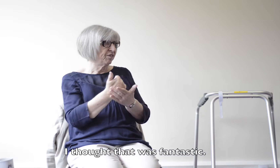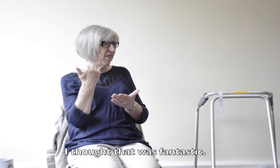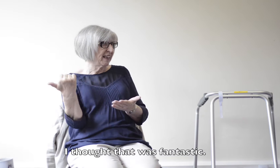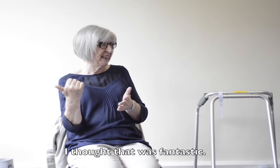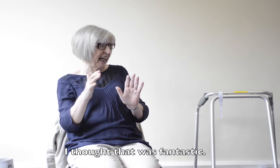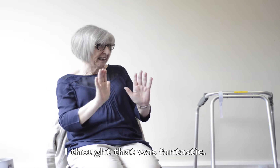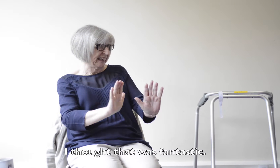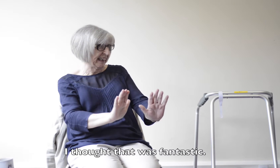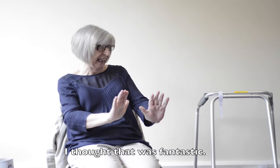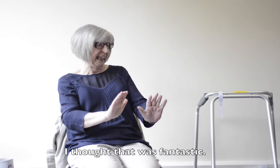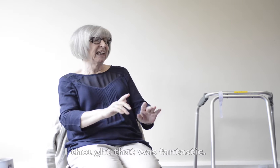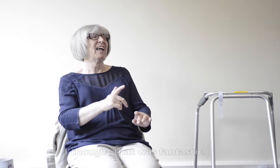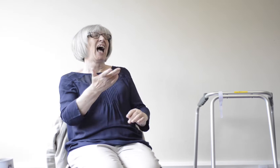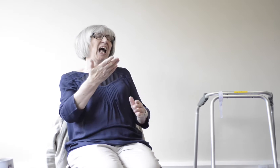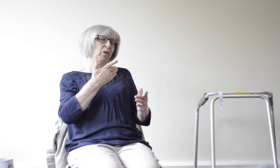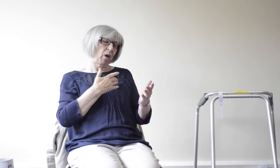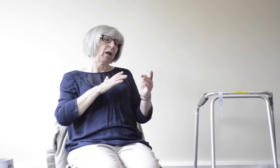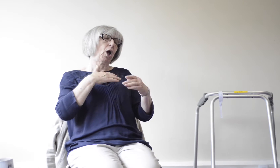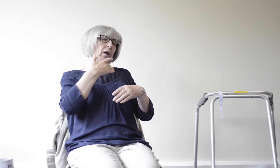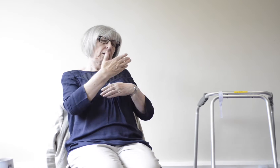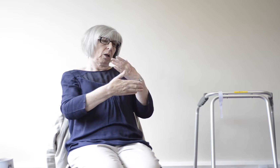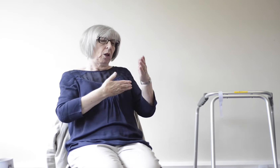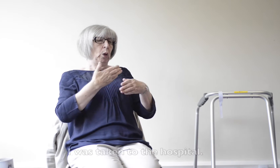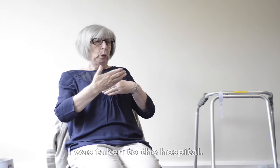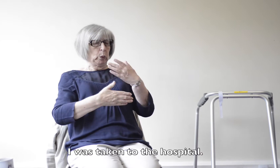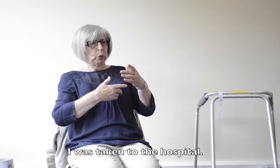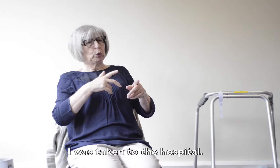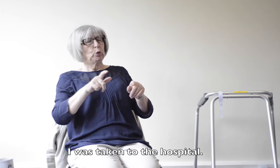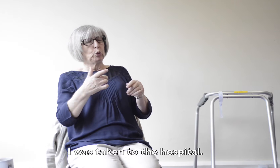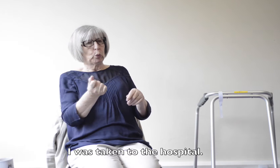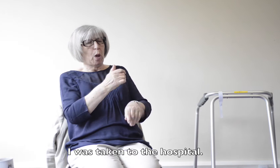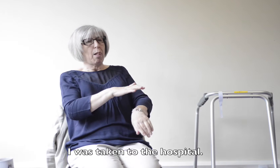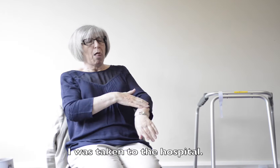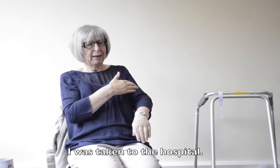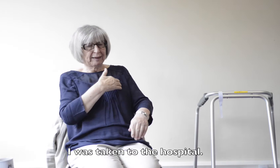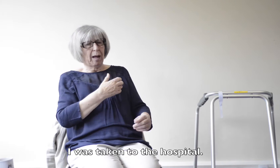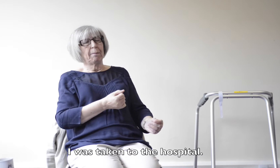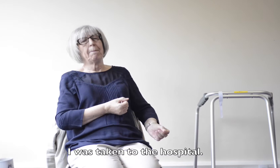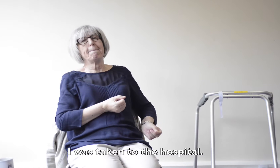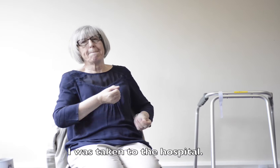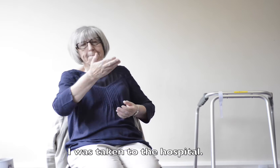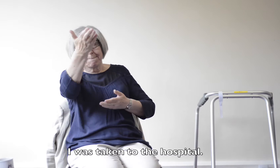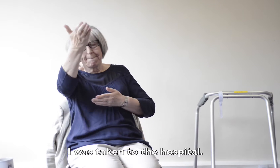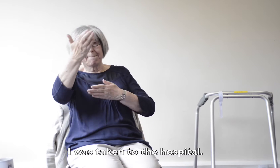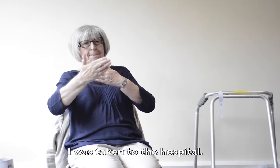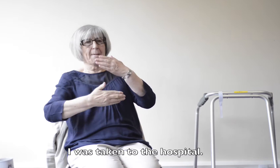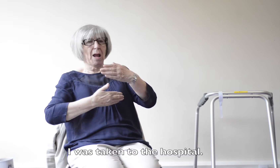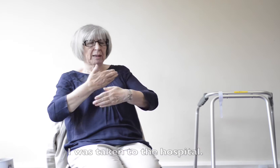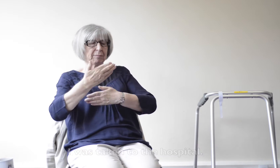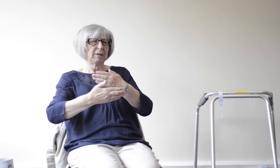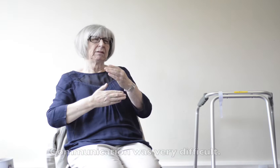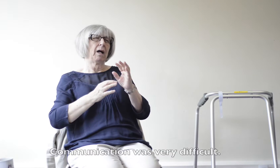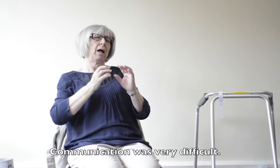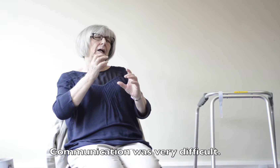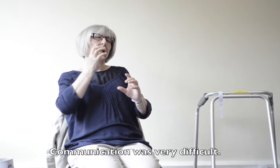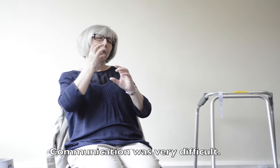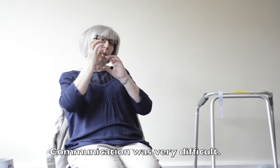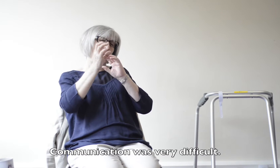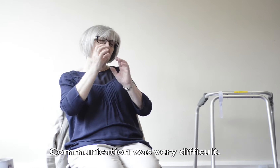terms of responses to a text service. So I was taken to the hospital. Communication